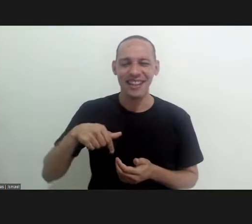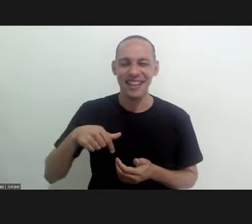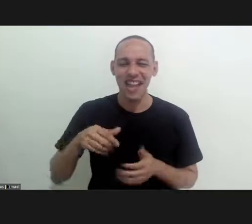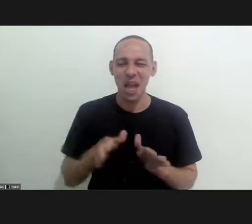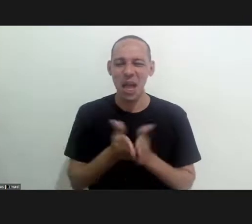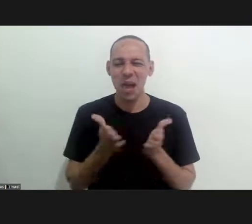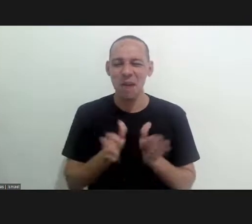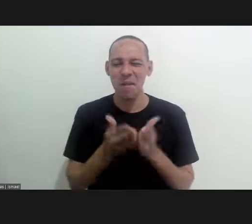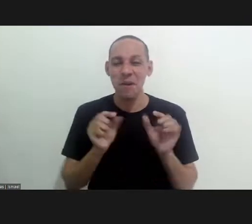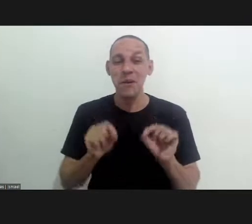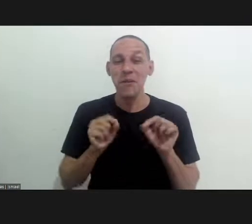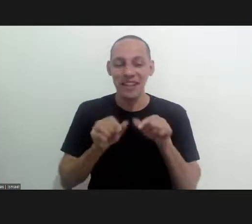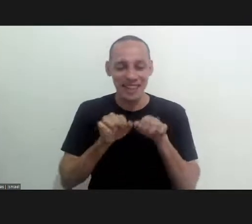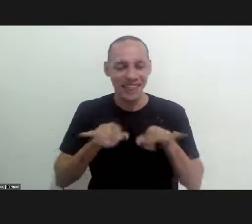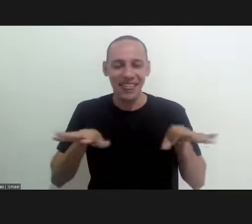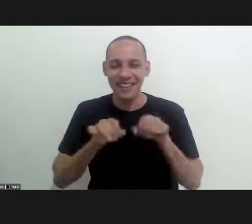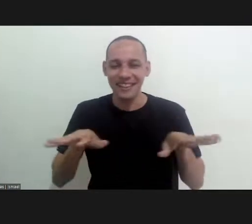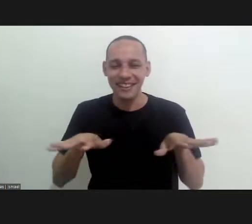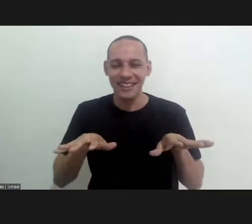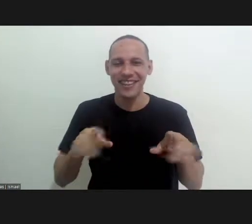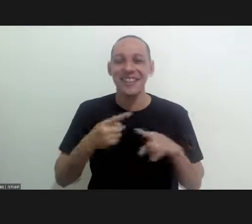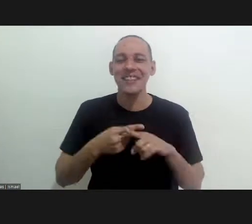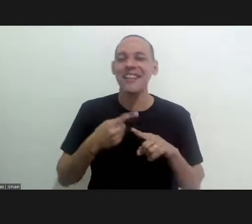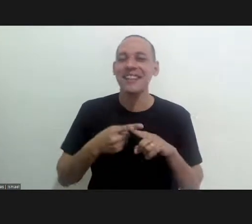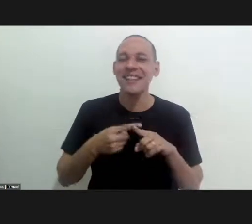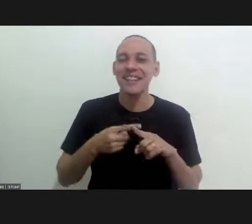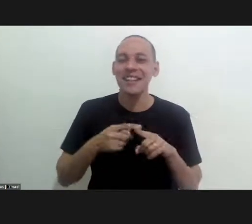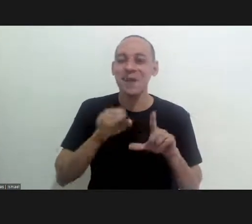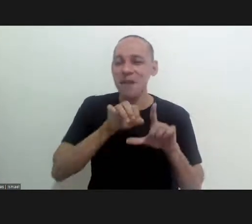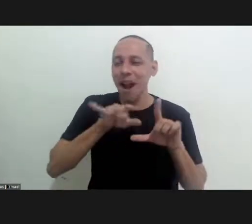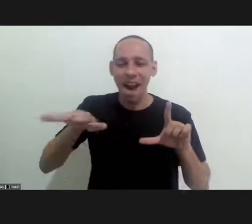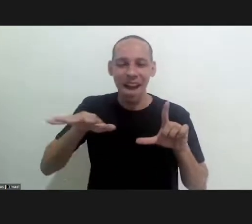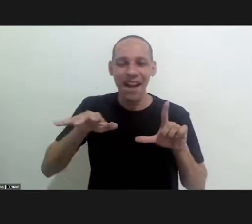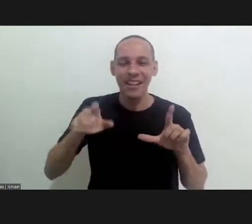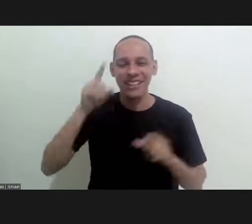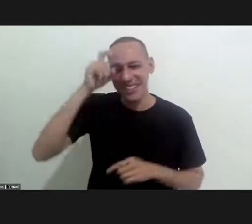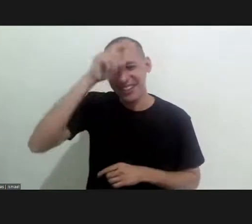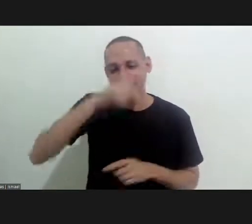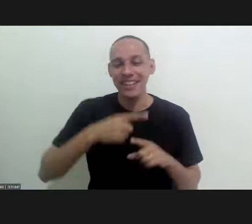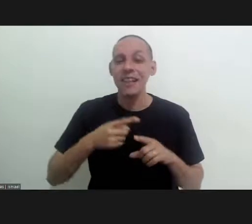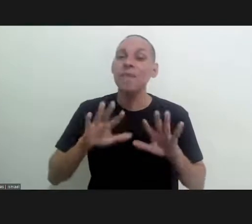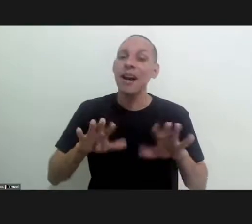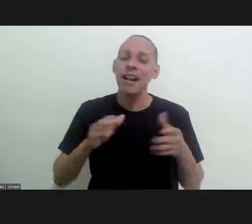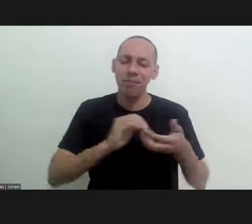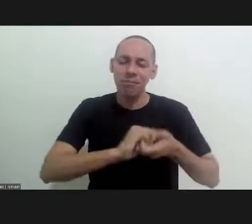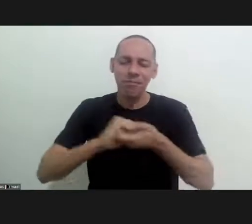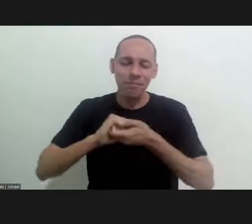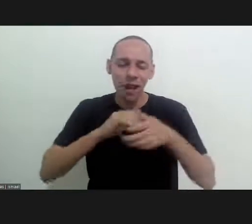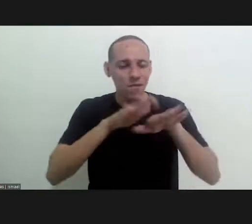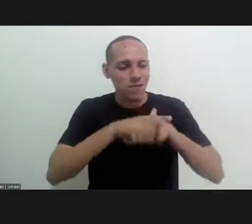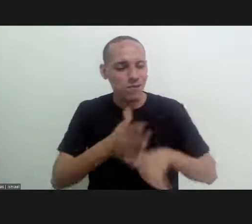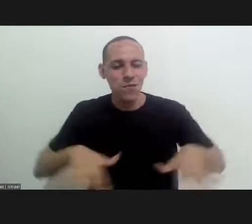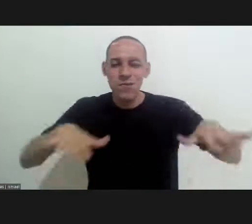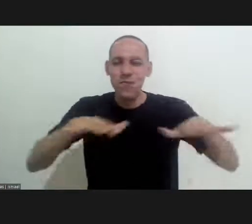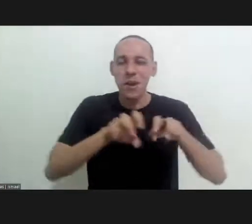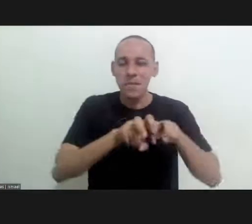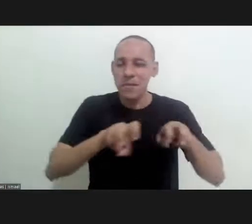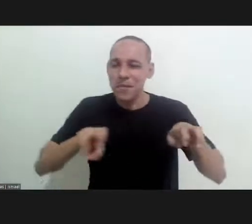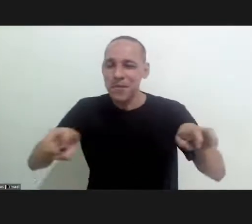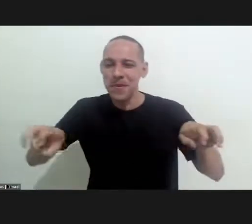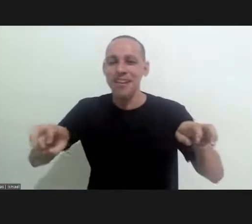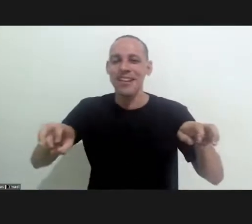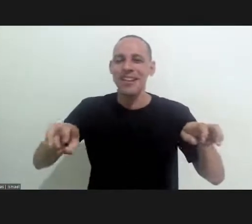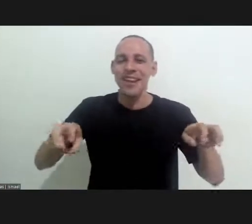I'm in a slightly more difficult situation for this meeting, but I would like to initially greet all members of this panel